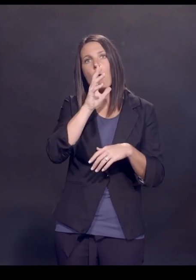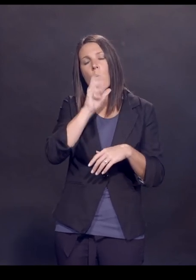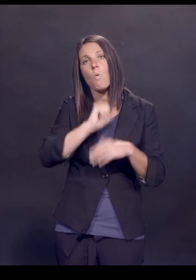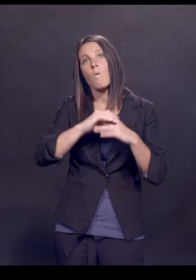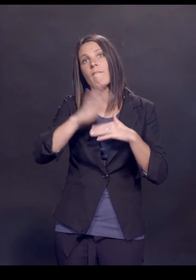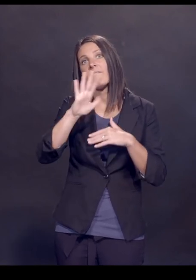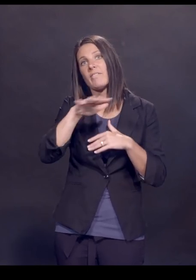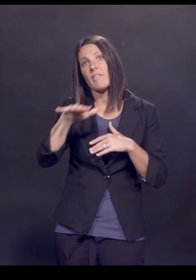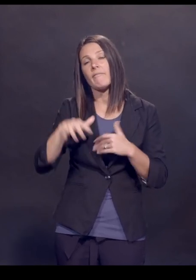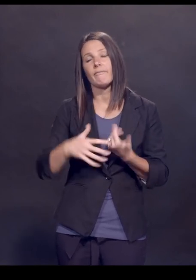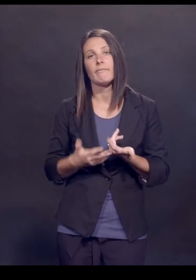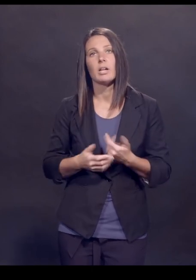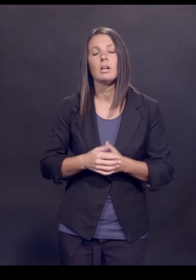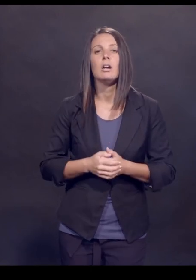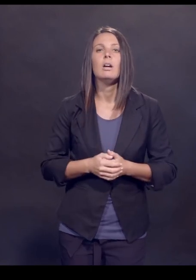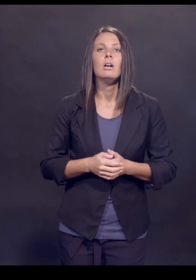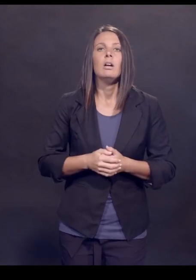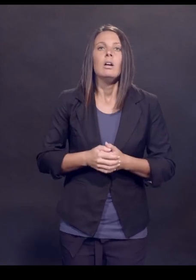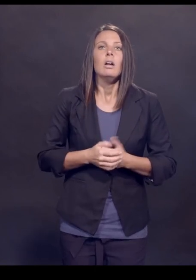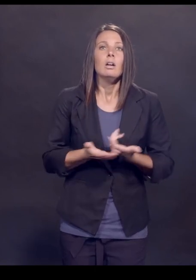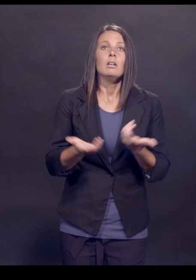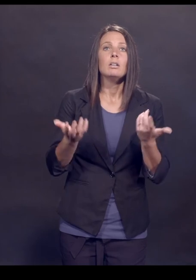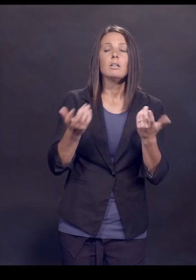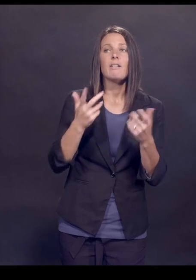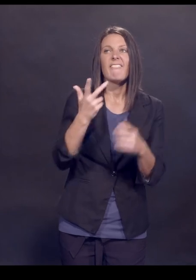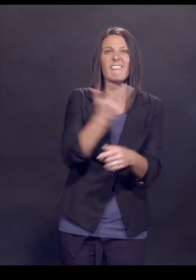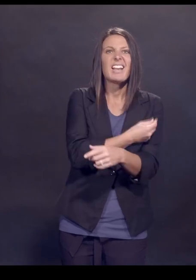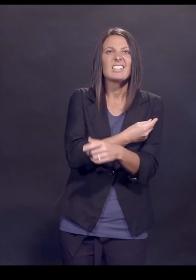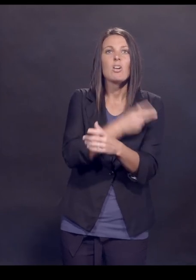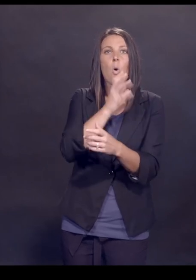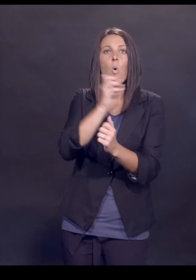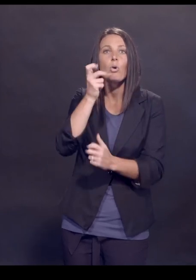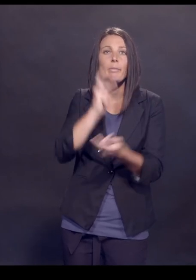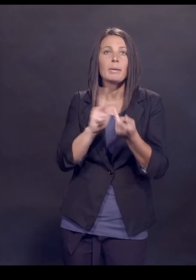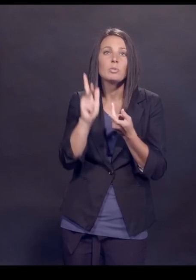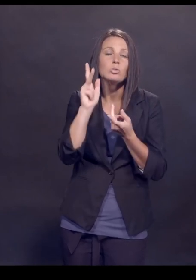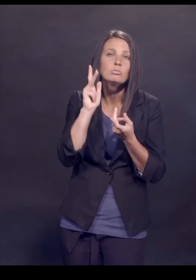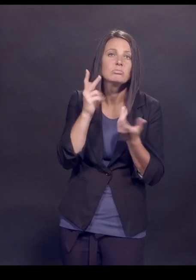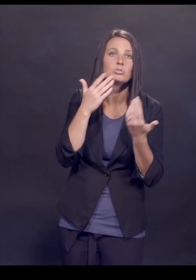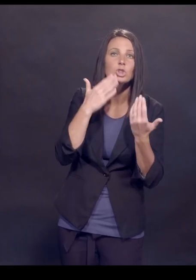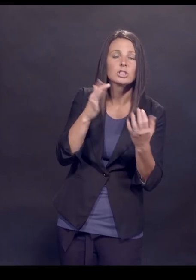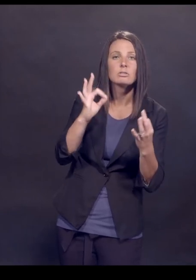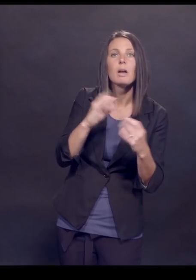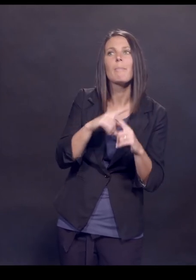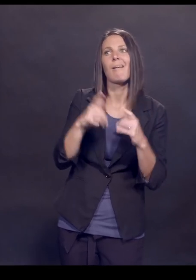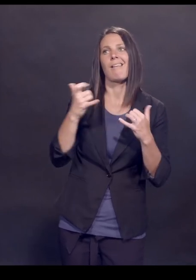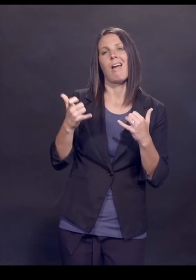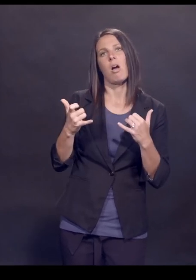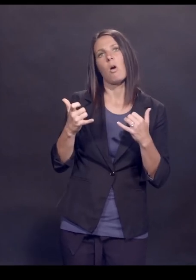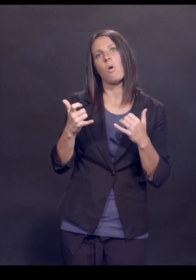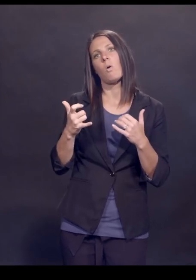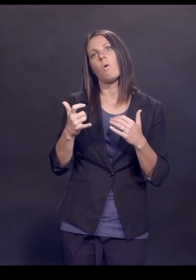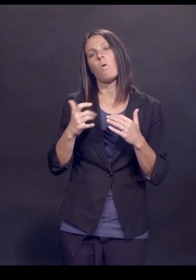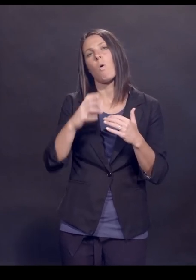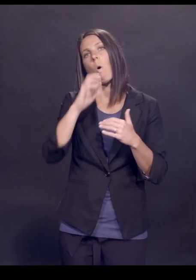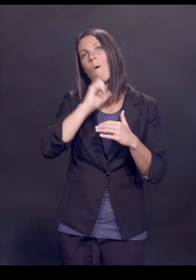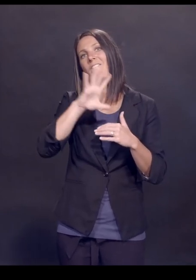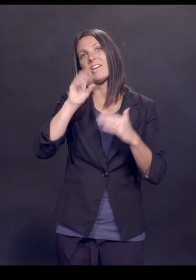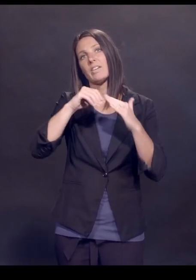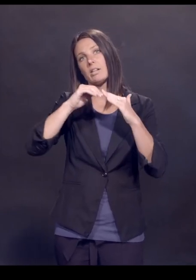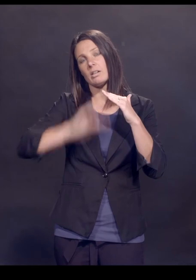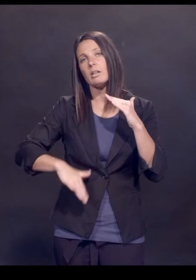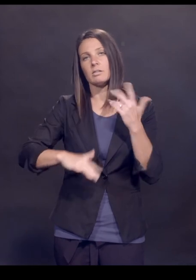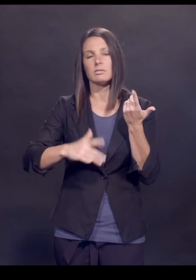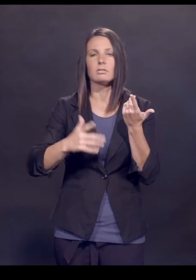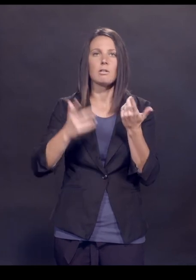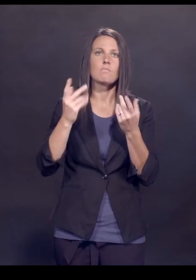but we've, we've been pretty good about vaccinating older people. Now the cases are in the less than 50 year old. And certainly, although